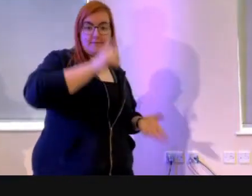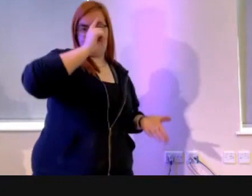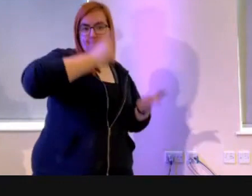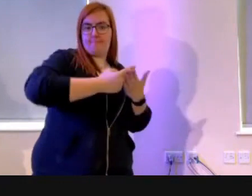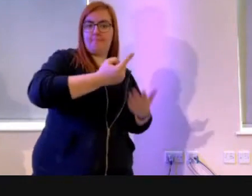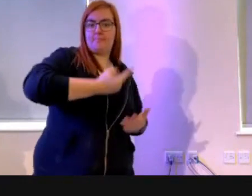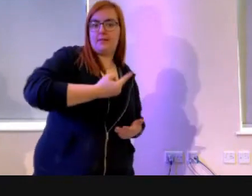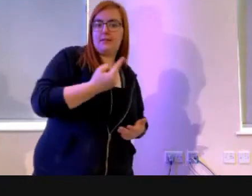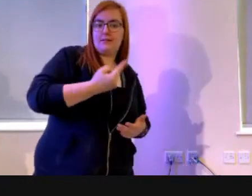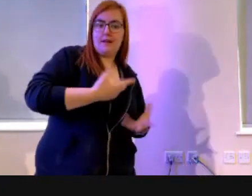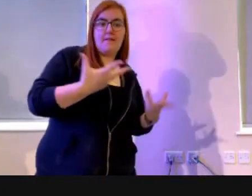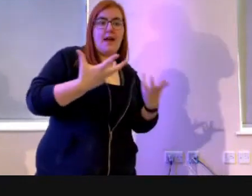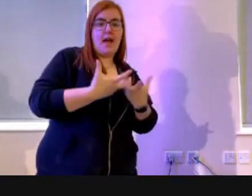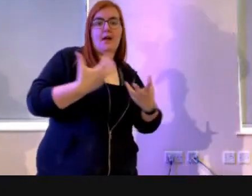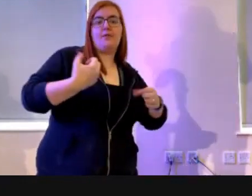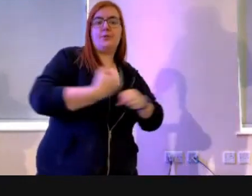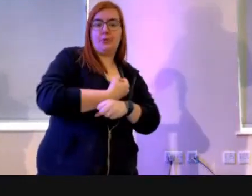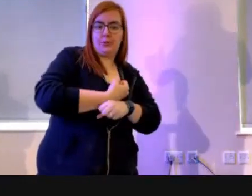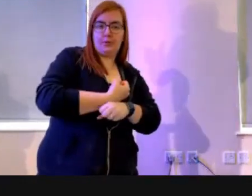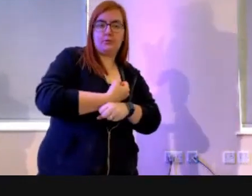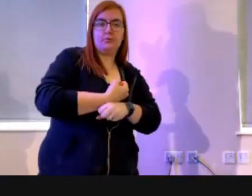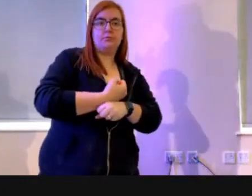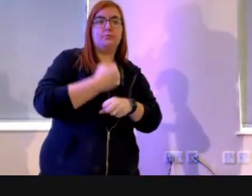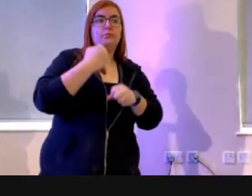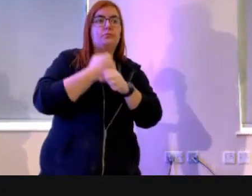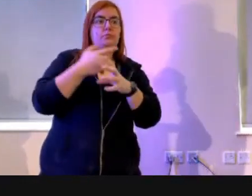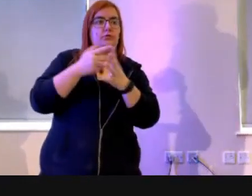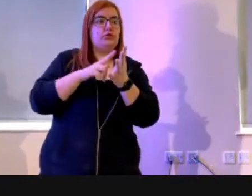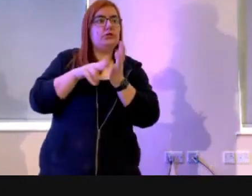would do things. And in the Genesis accounts,